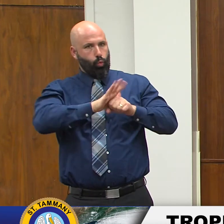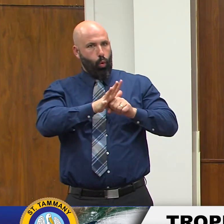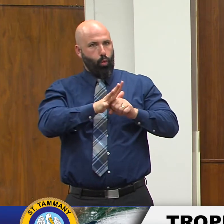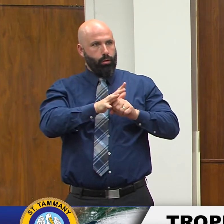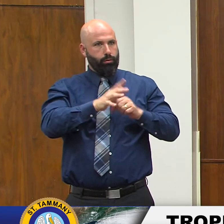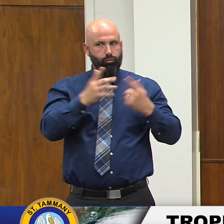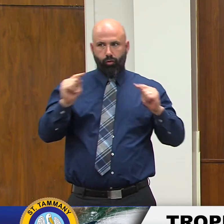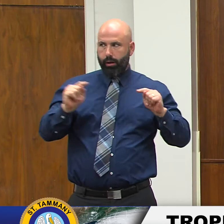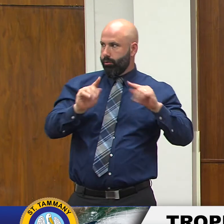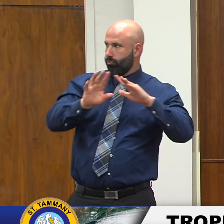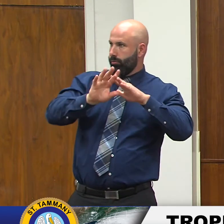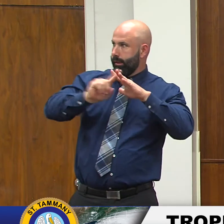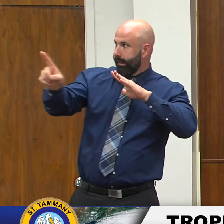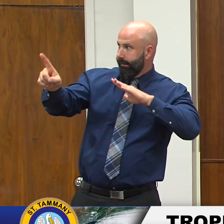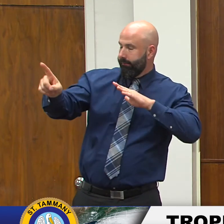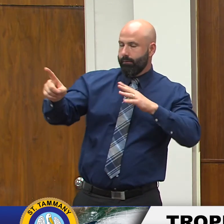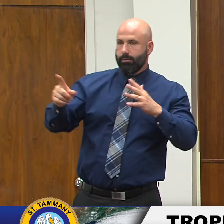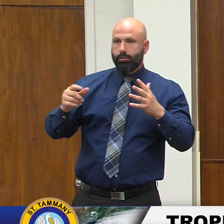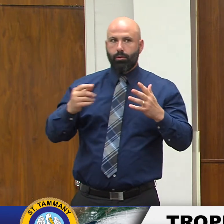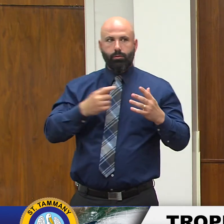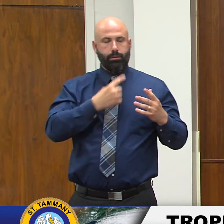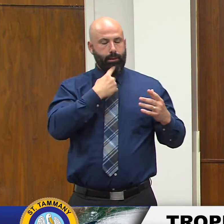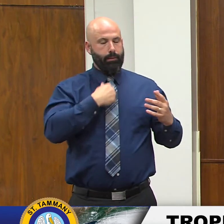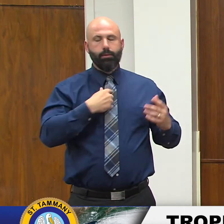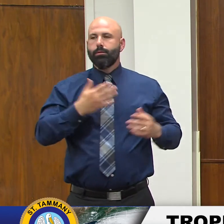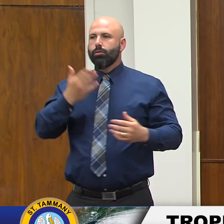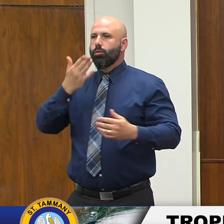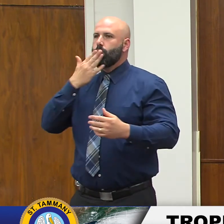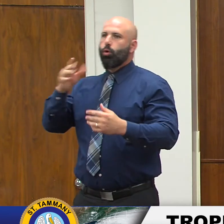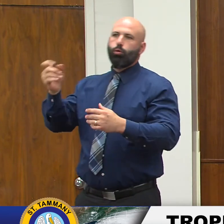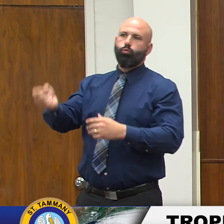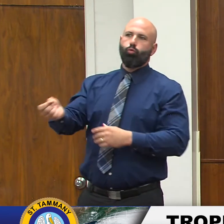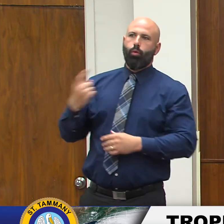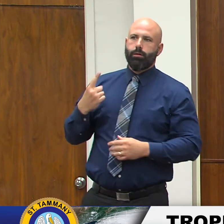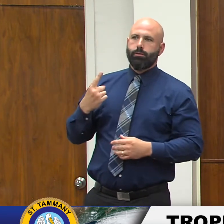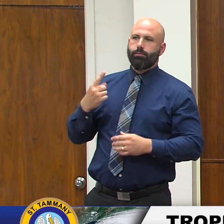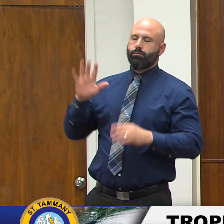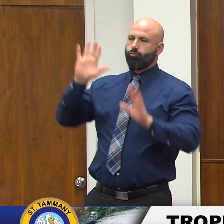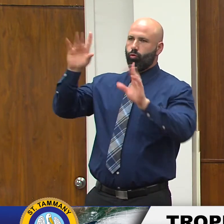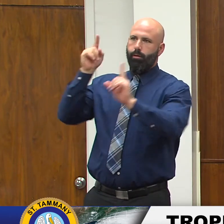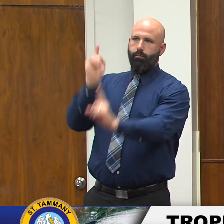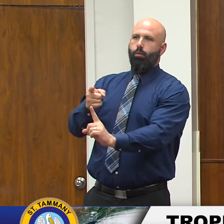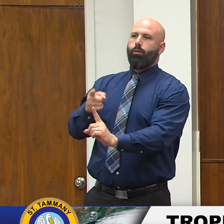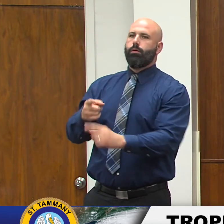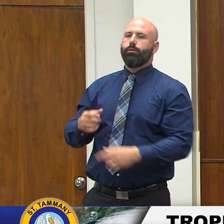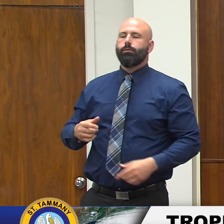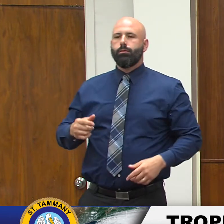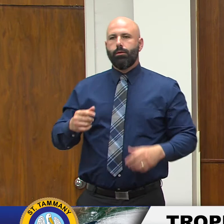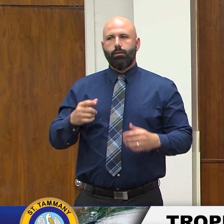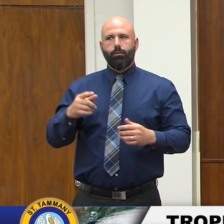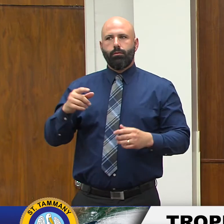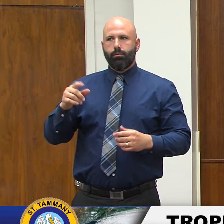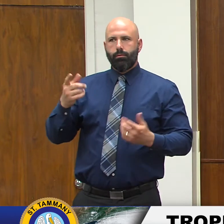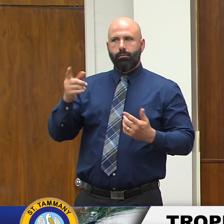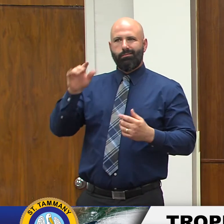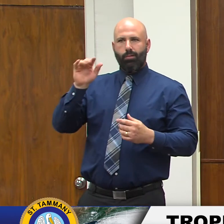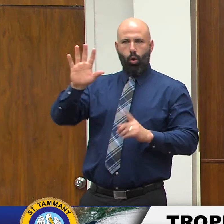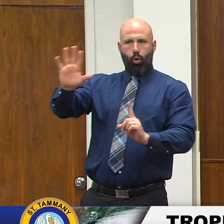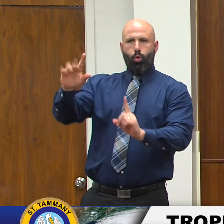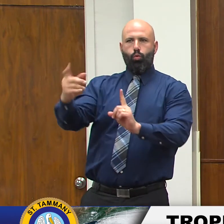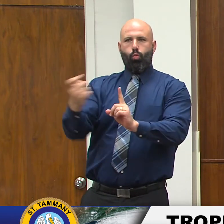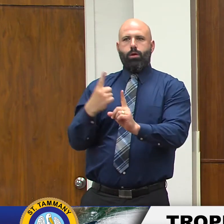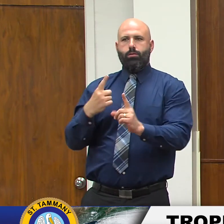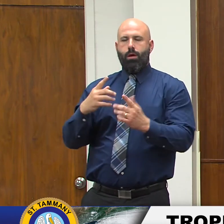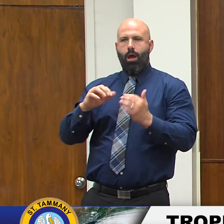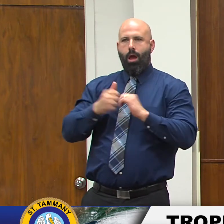we are just kind of tell me about that that is a great point uh the question was you know how how do we stress to our citizens to take